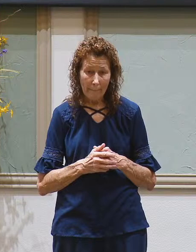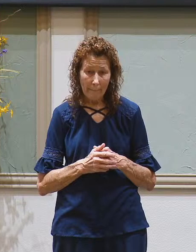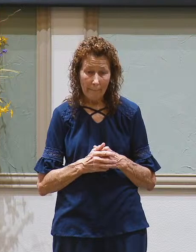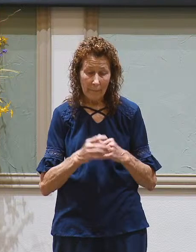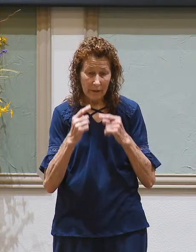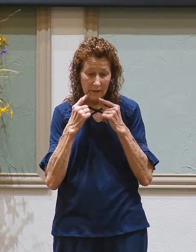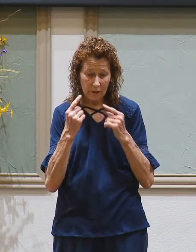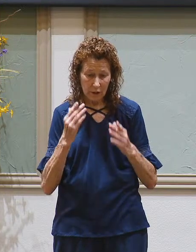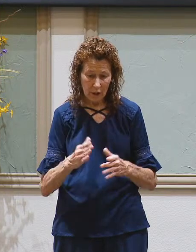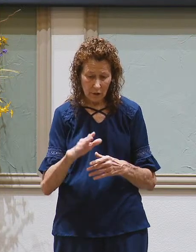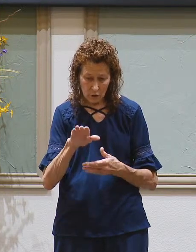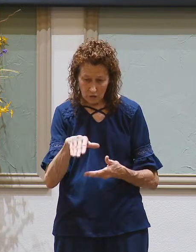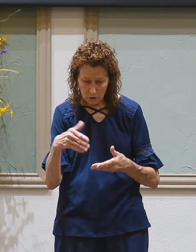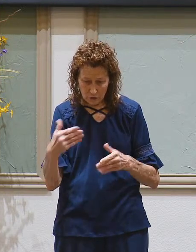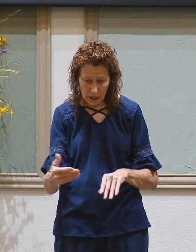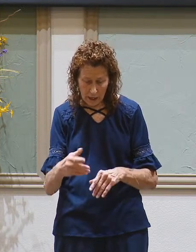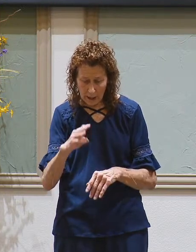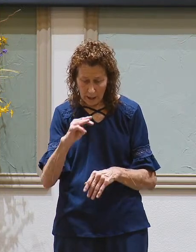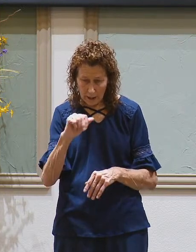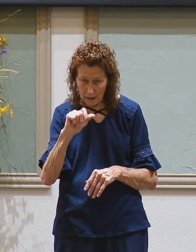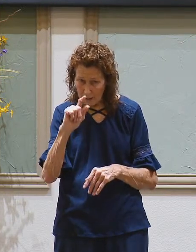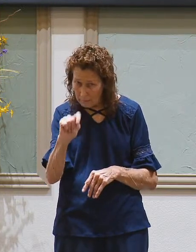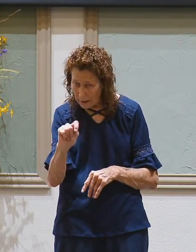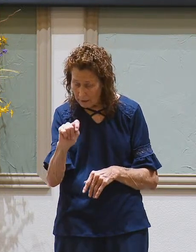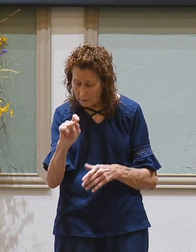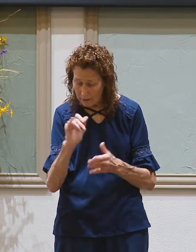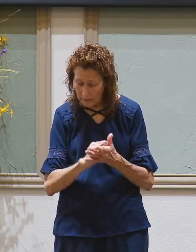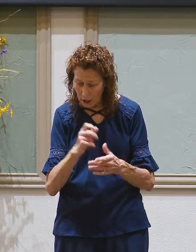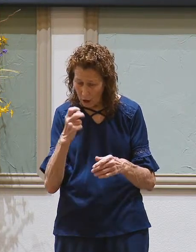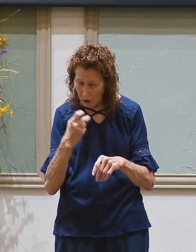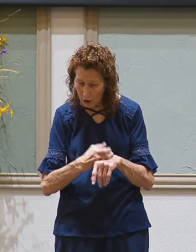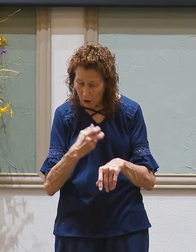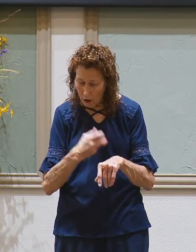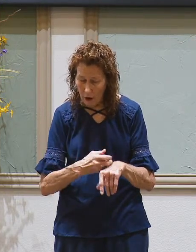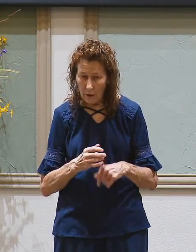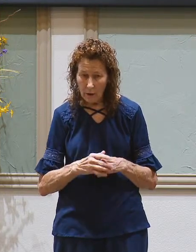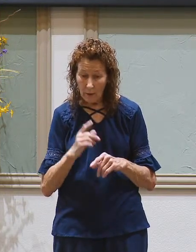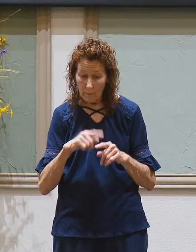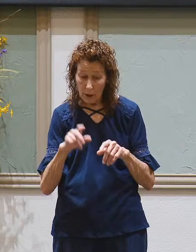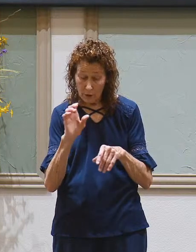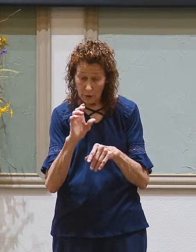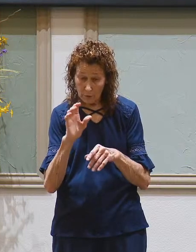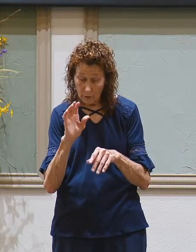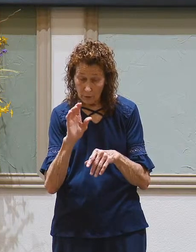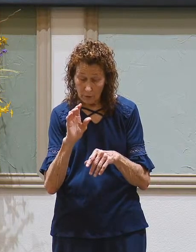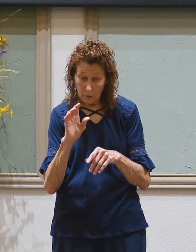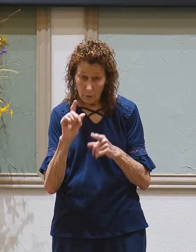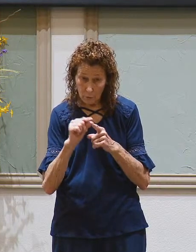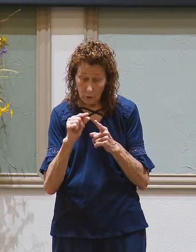Sinners are dead meat and I know that sounds harsh. The church the word needs to be preached.